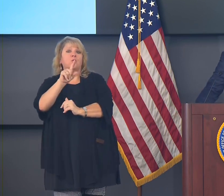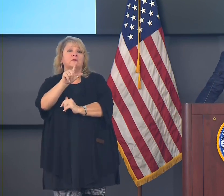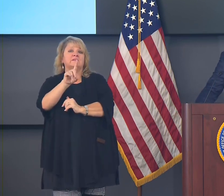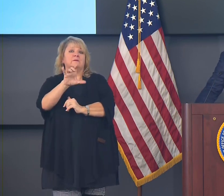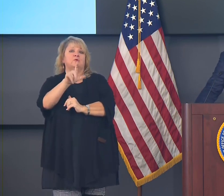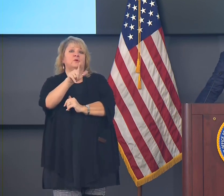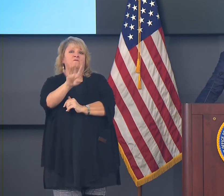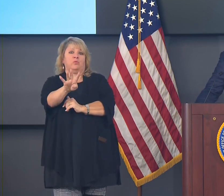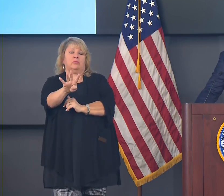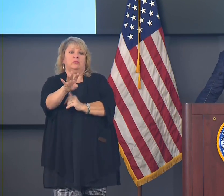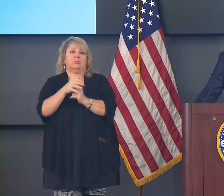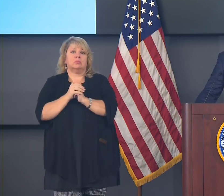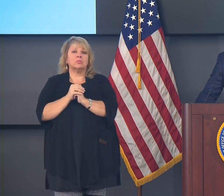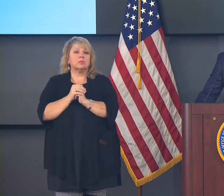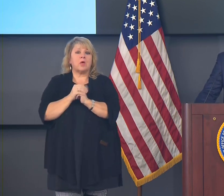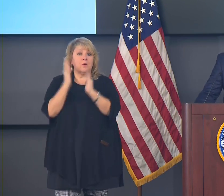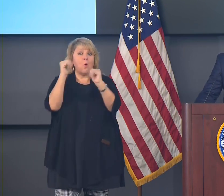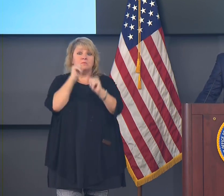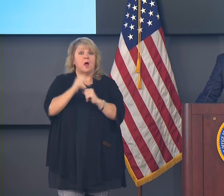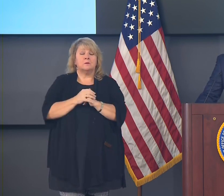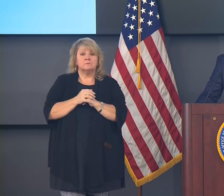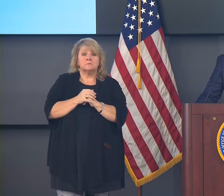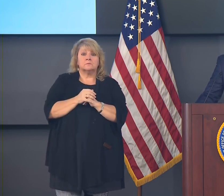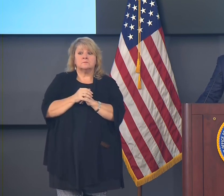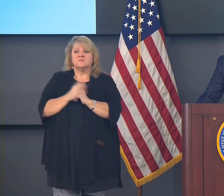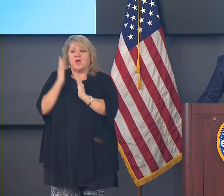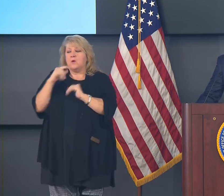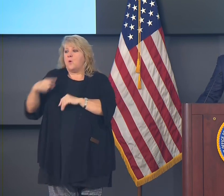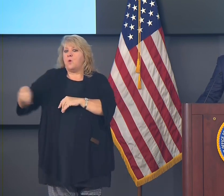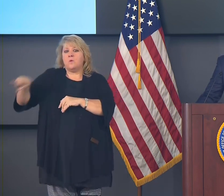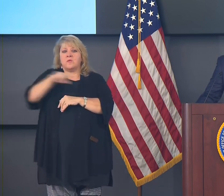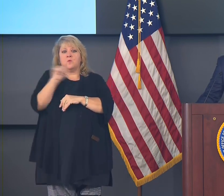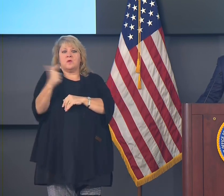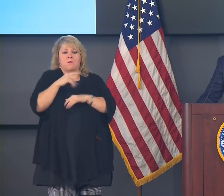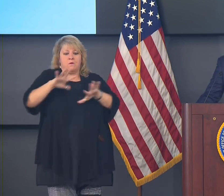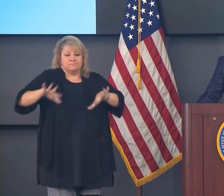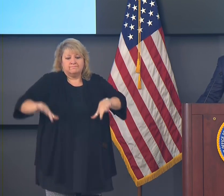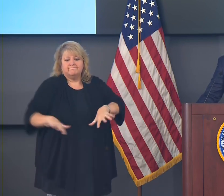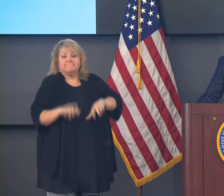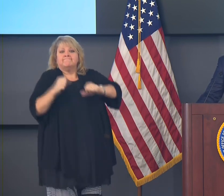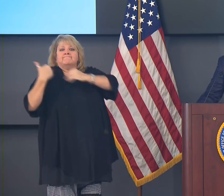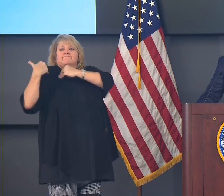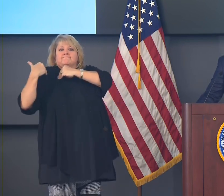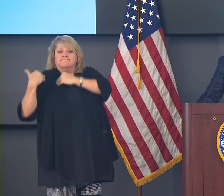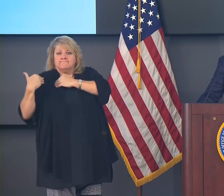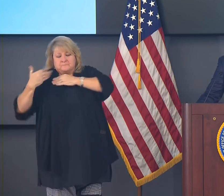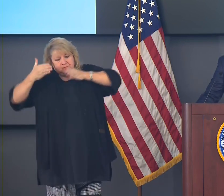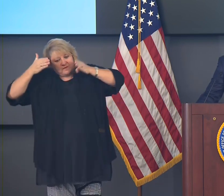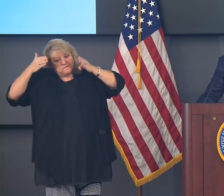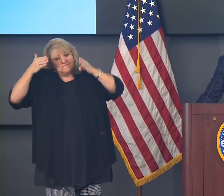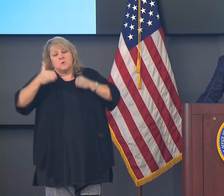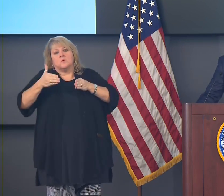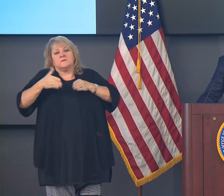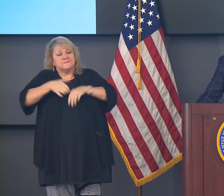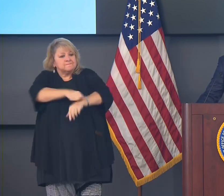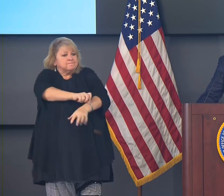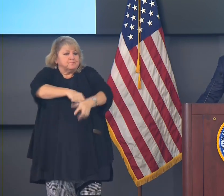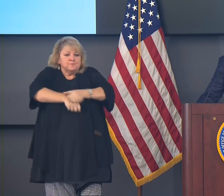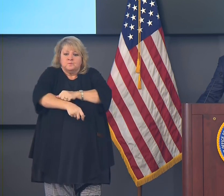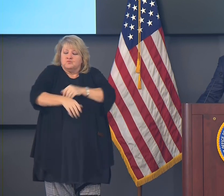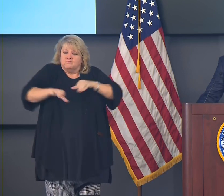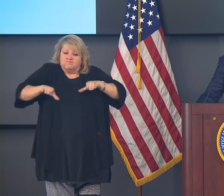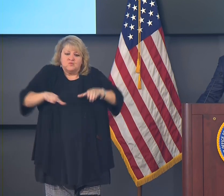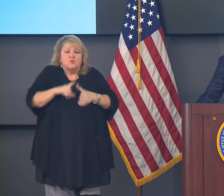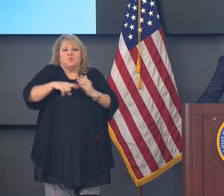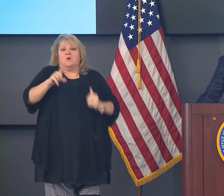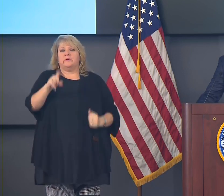Louisiana, all of us, embrace the challenge before us, remain resolute and focused, and make sure